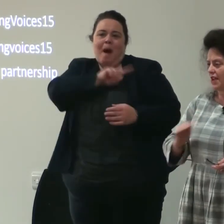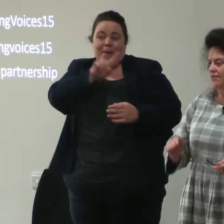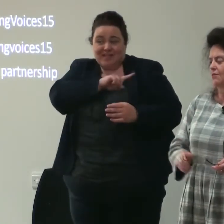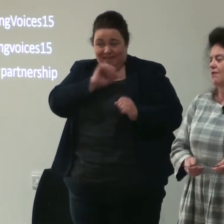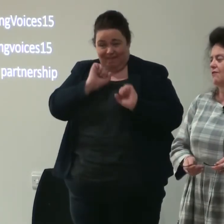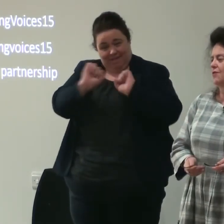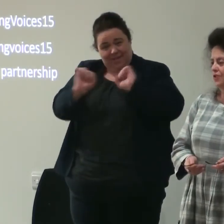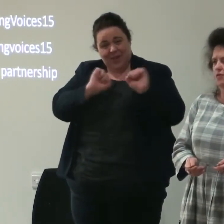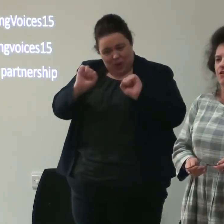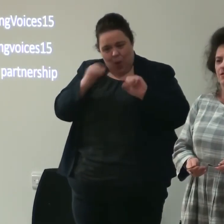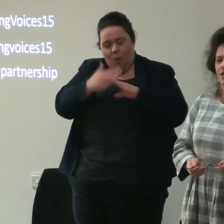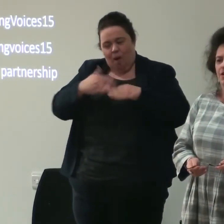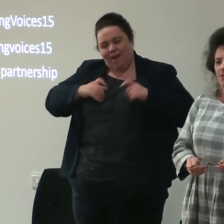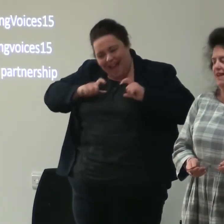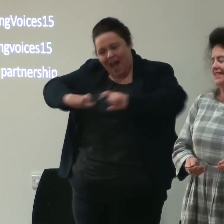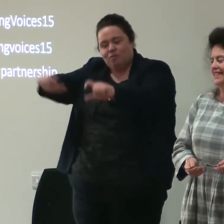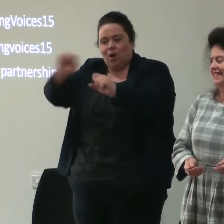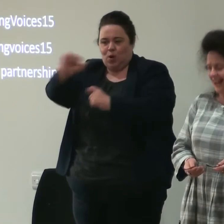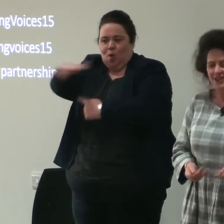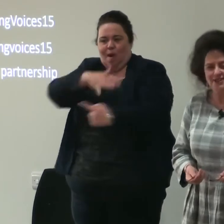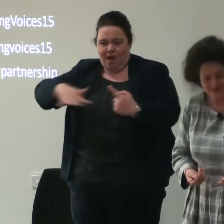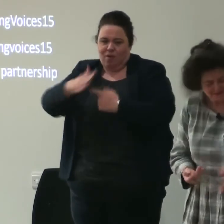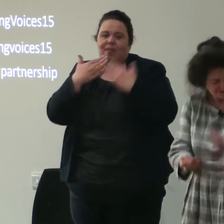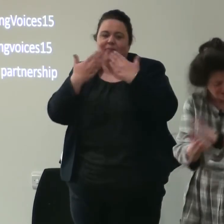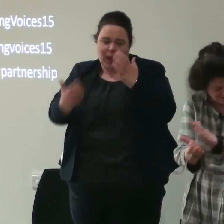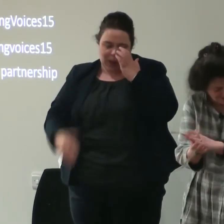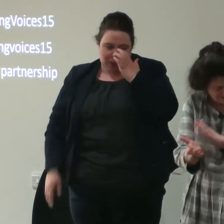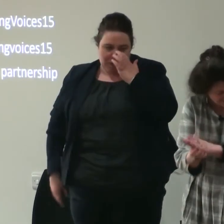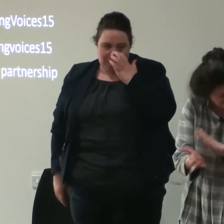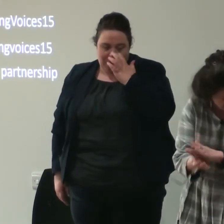heart to take the work forward in your own place thank you